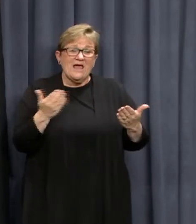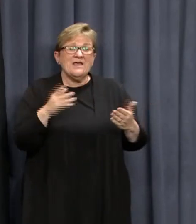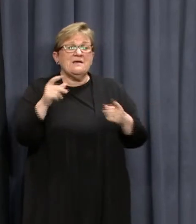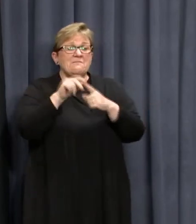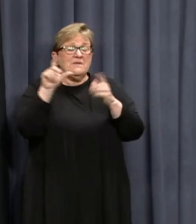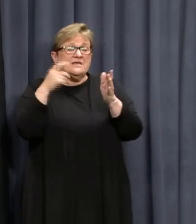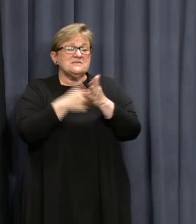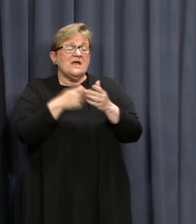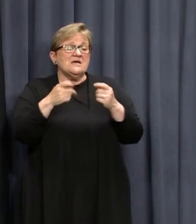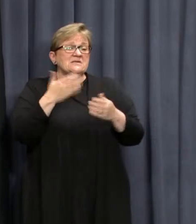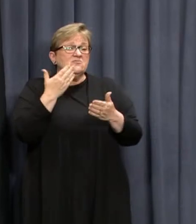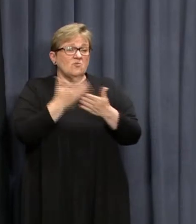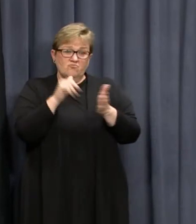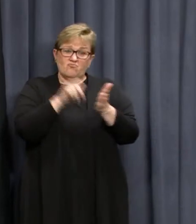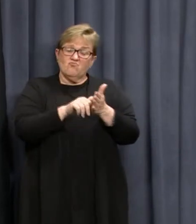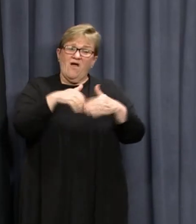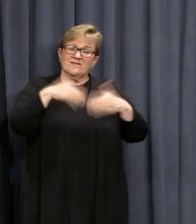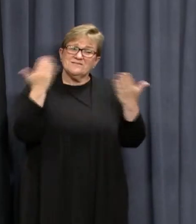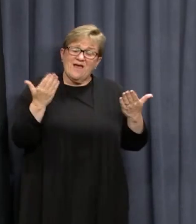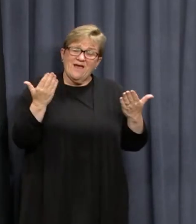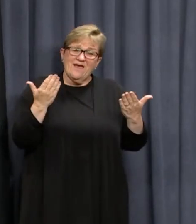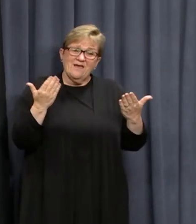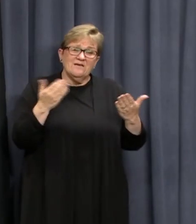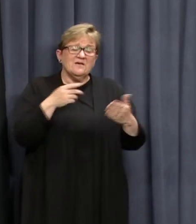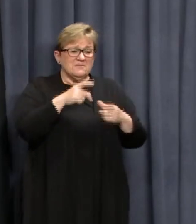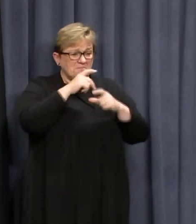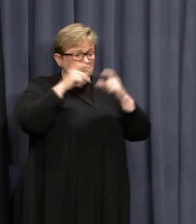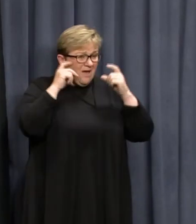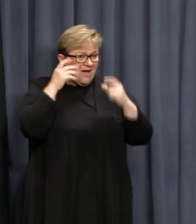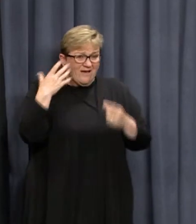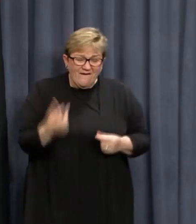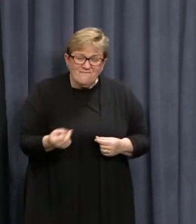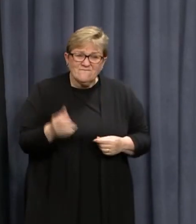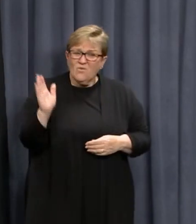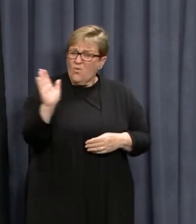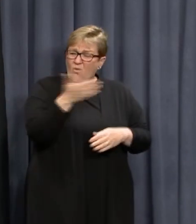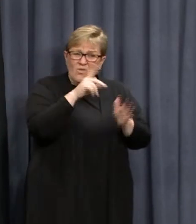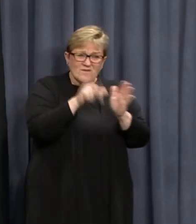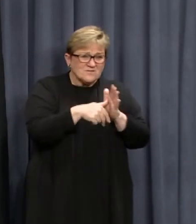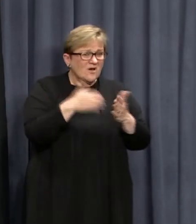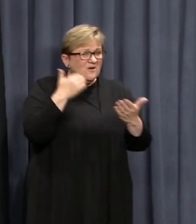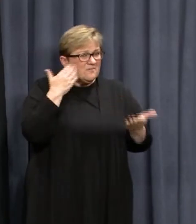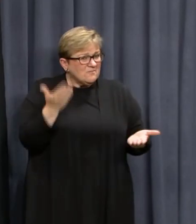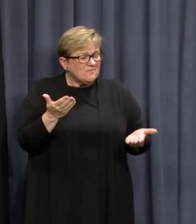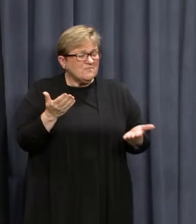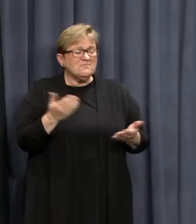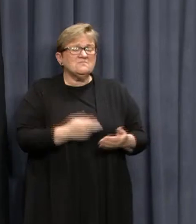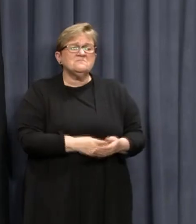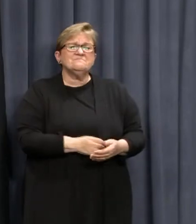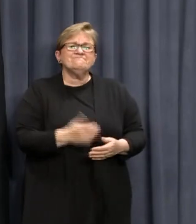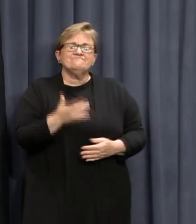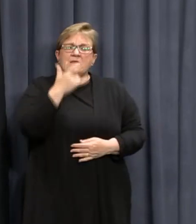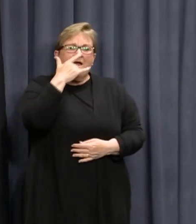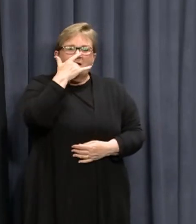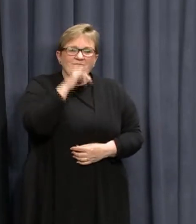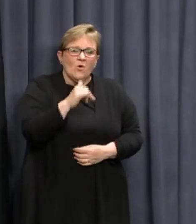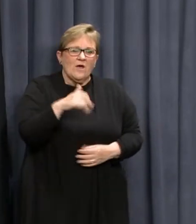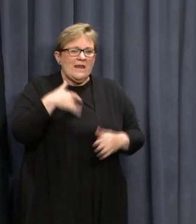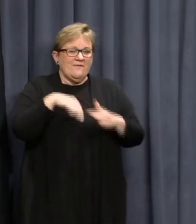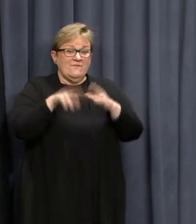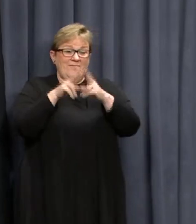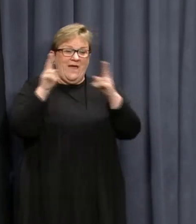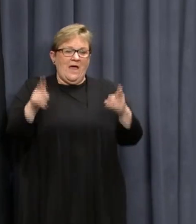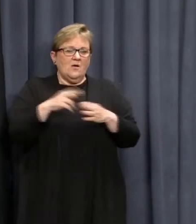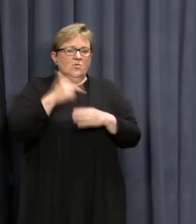and had a PCR test on the scheduled day. He's wearing masks at all times in question. But unfortunately, he's living in a